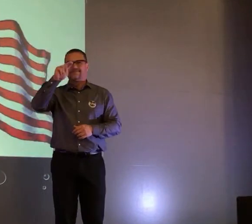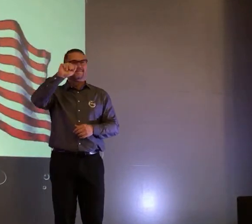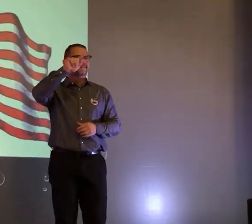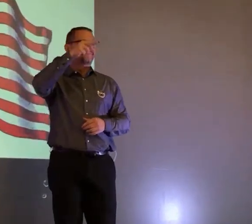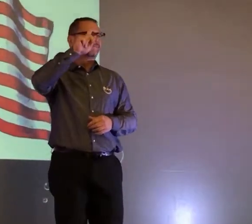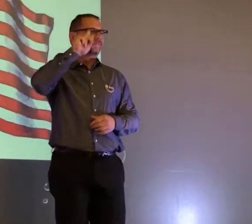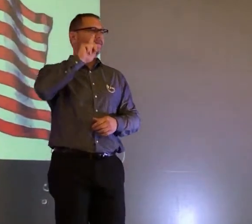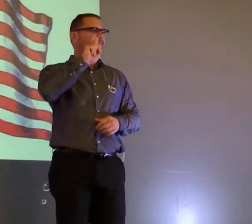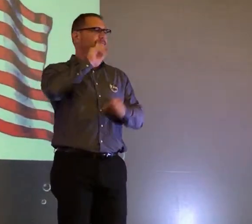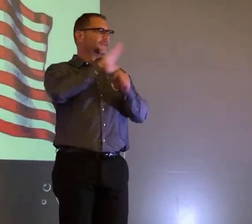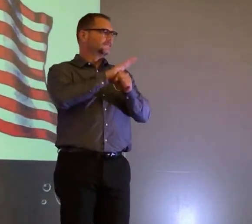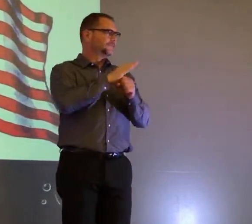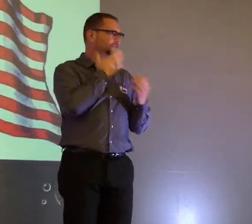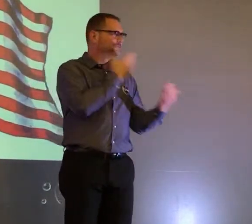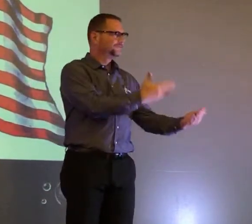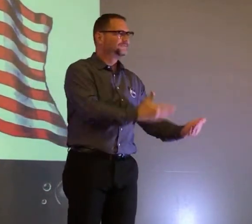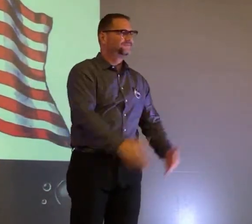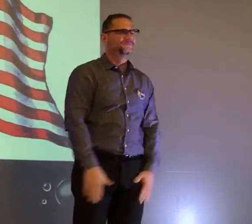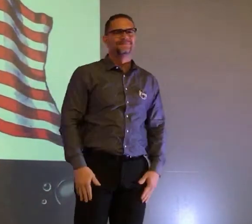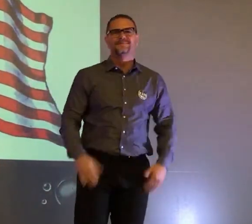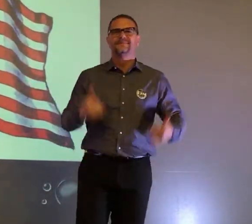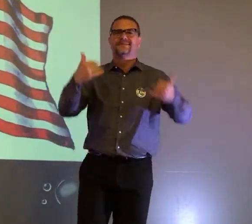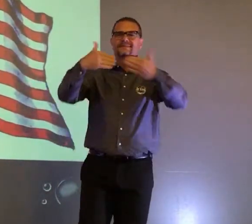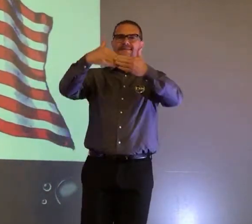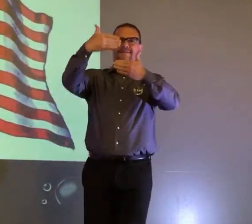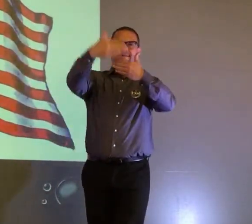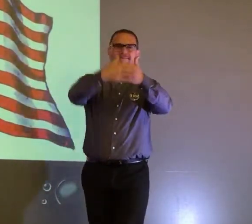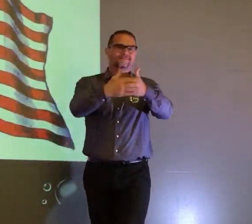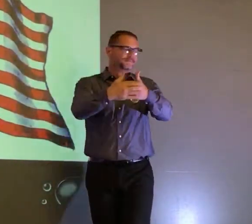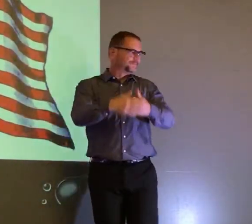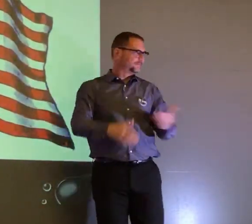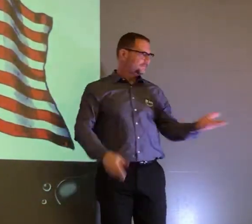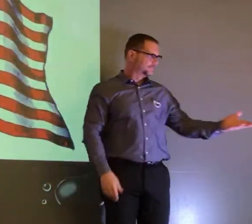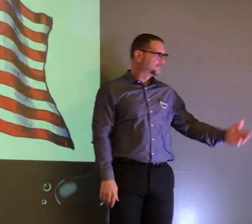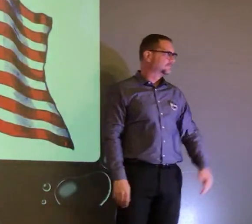thank you Brissa and Nathaniel for the Pledge of Allegiance